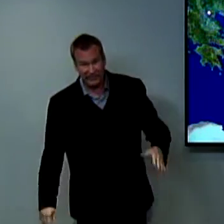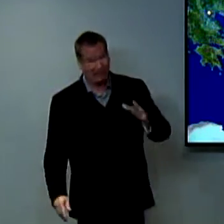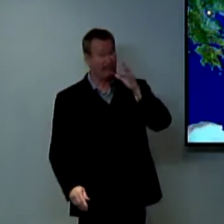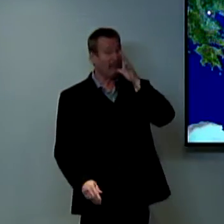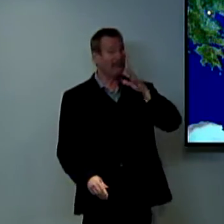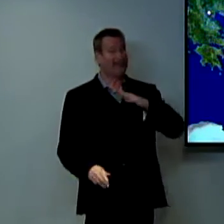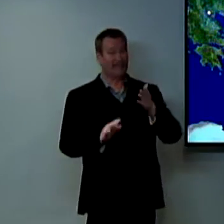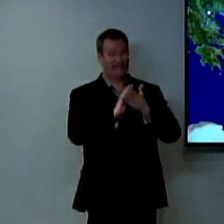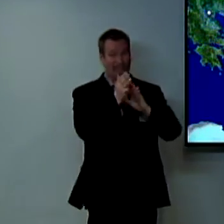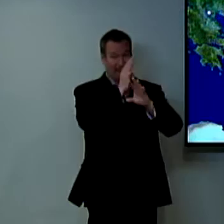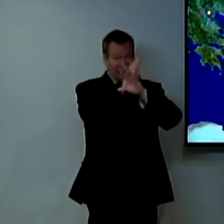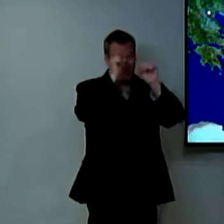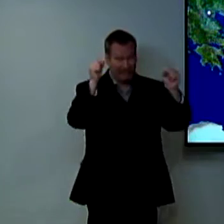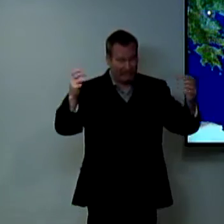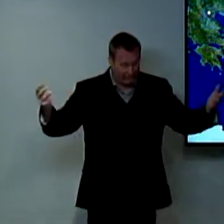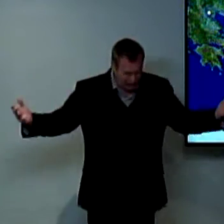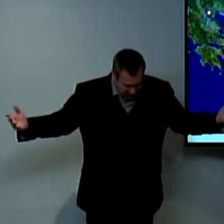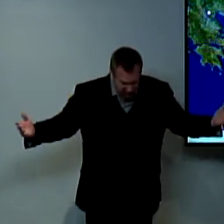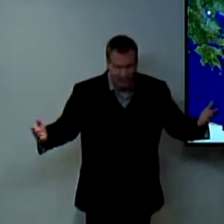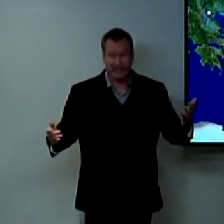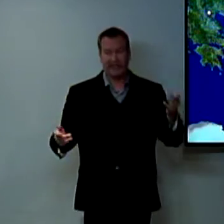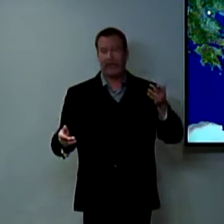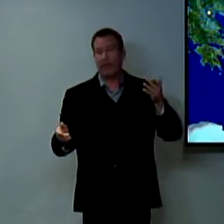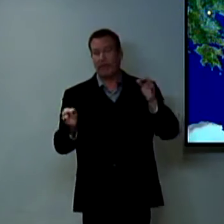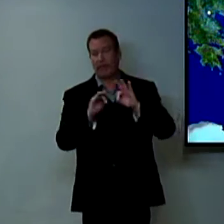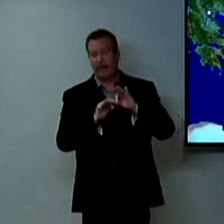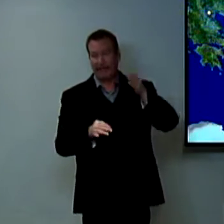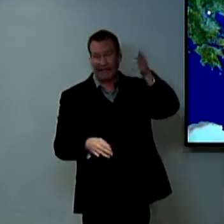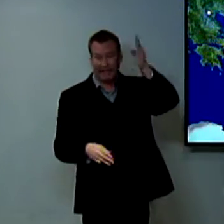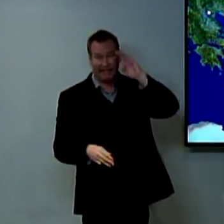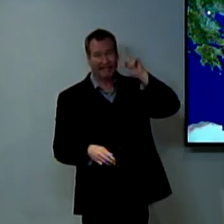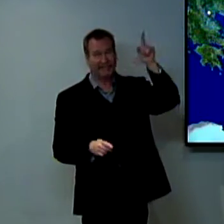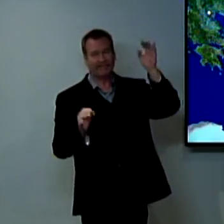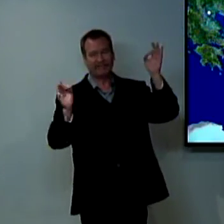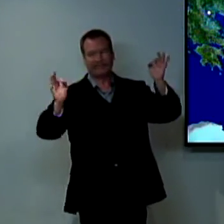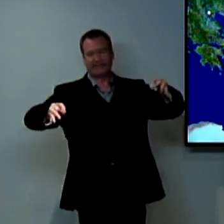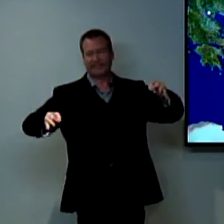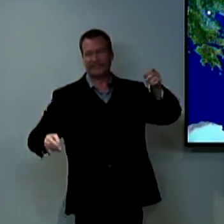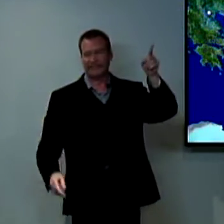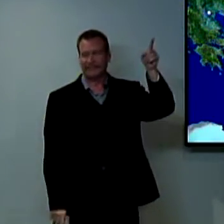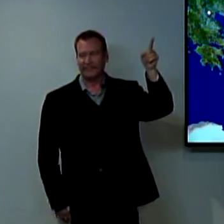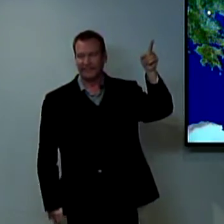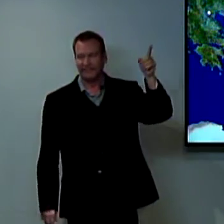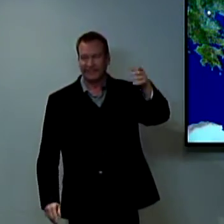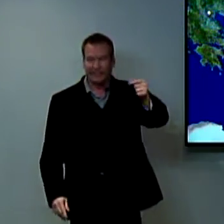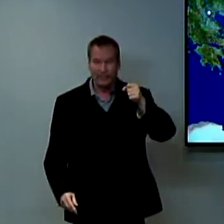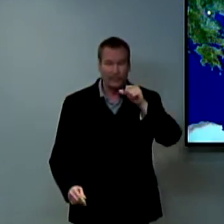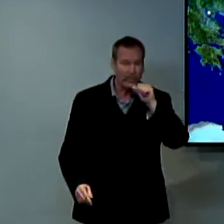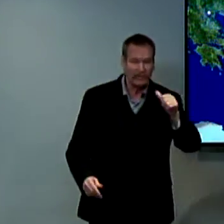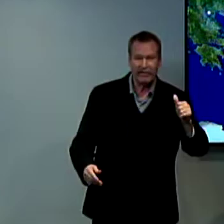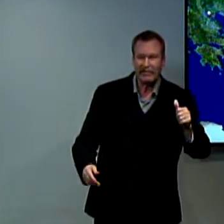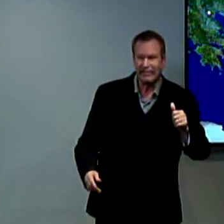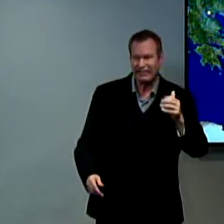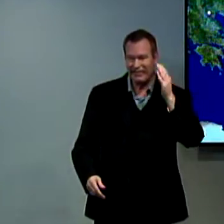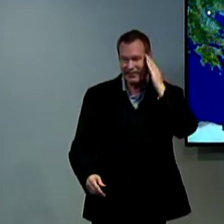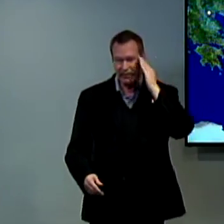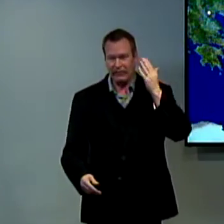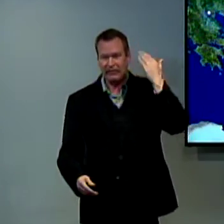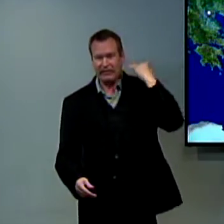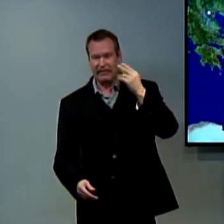knows I mean it may be soon enough that we have a woman president we don't know but you know it will be God's decision when this really happens we will put